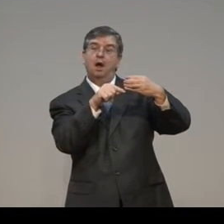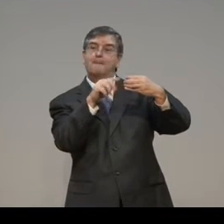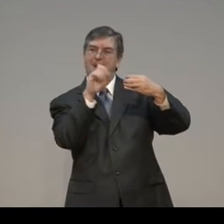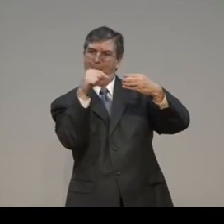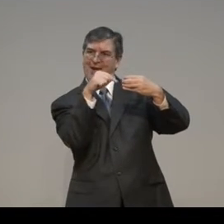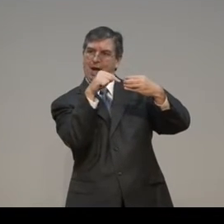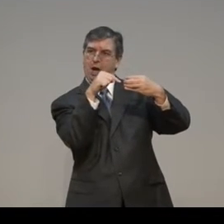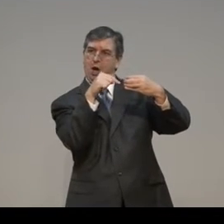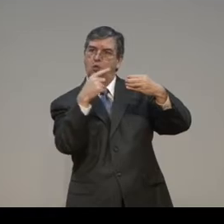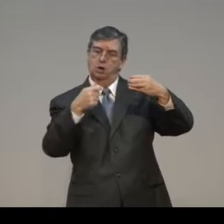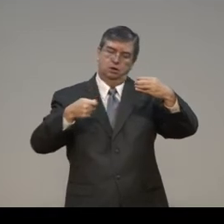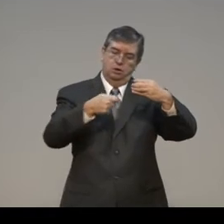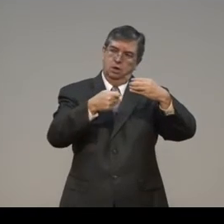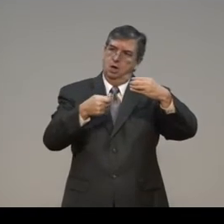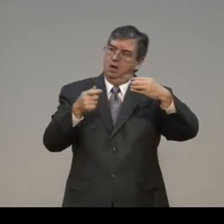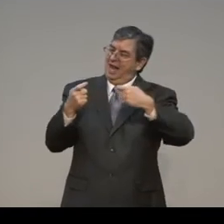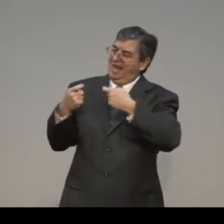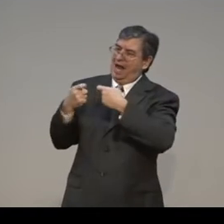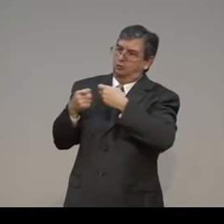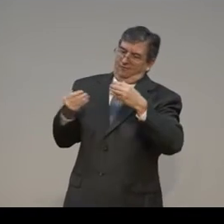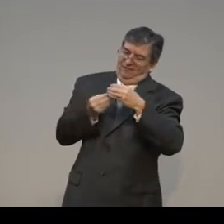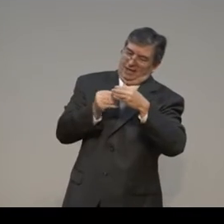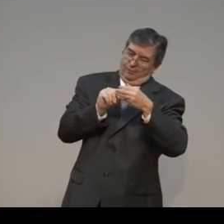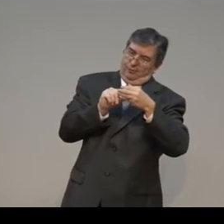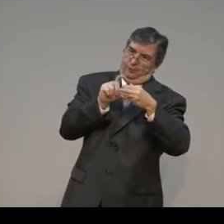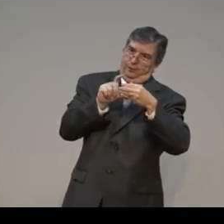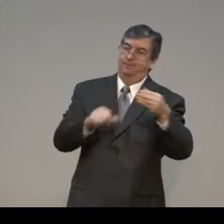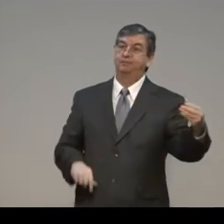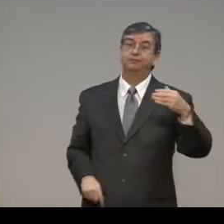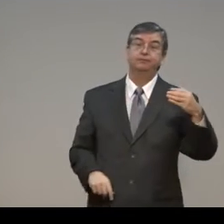With my iPhone. You know, it's got a battery in it. You have to charge it. Right?